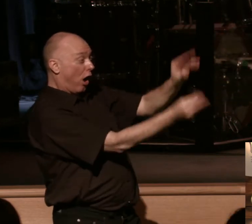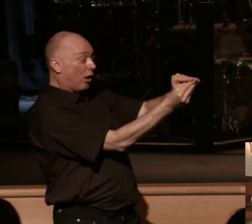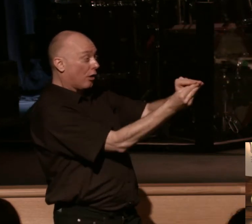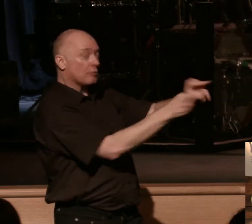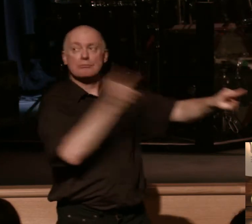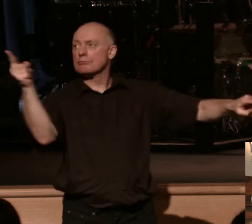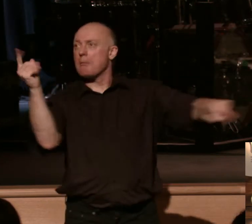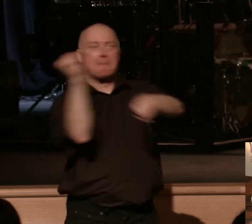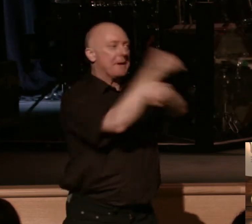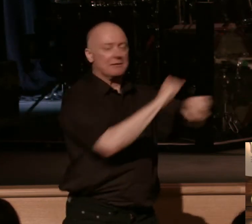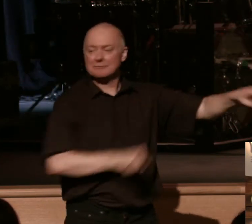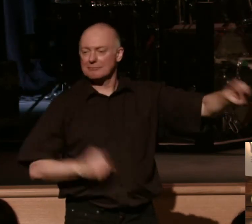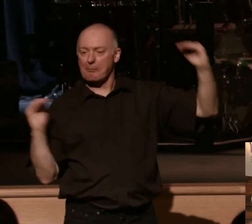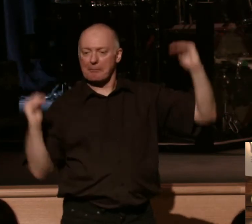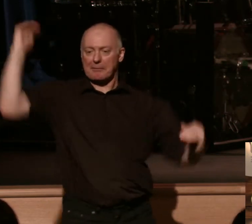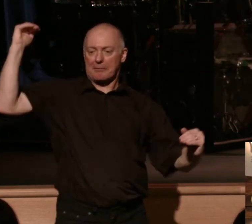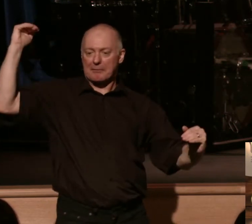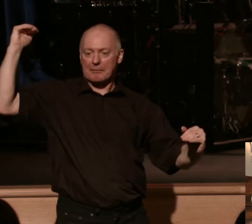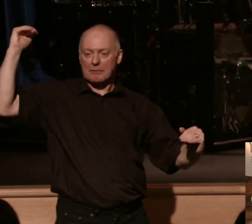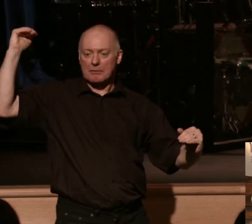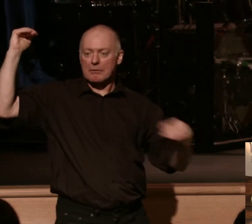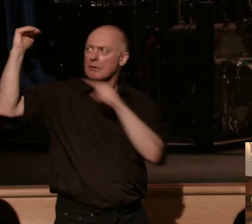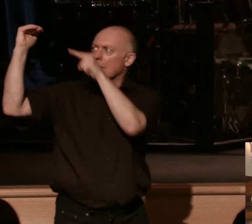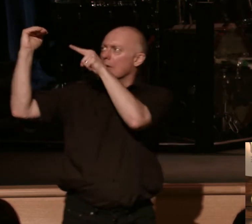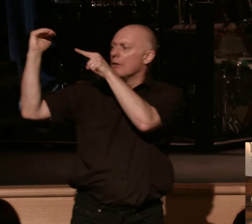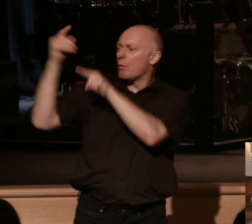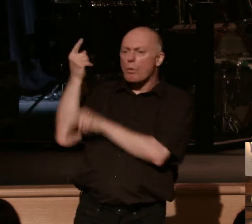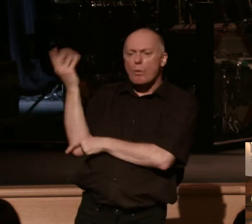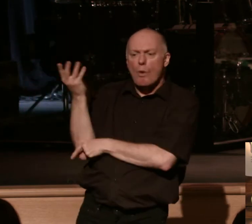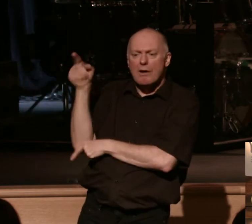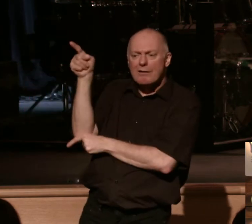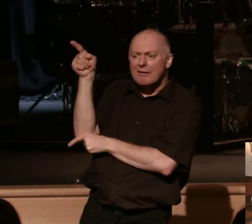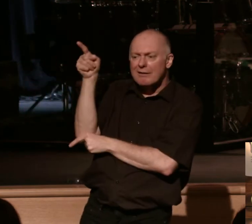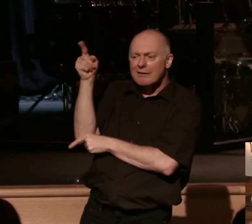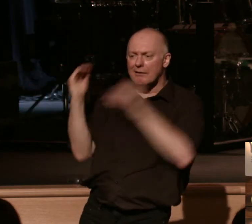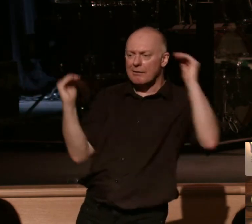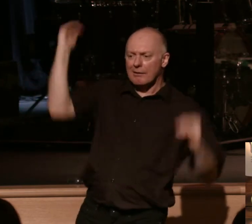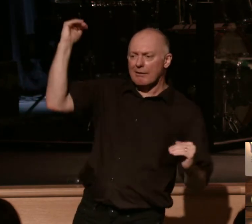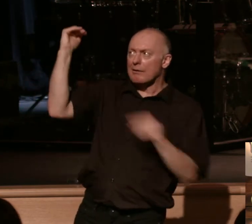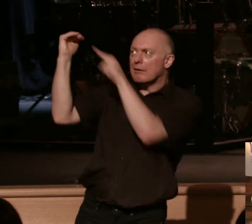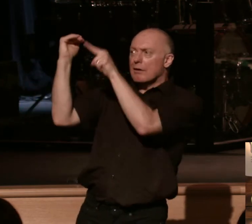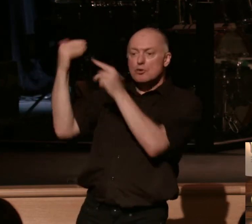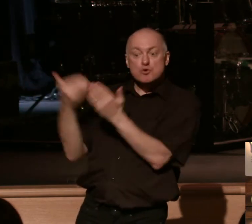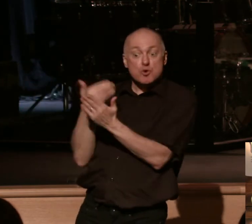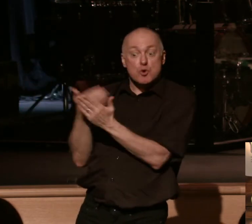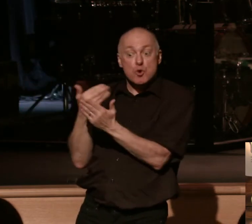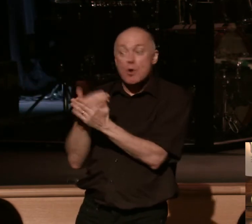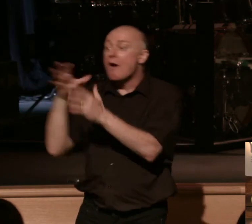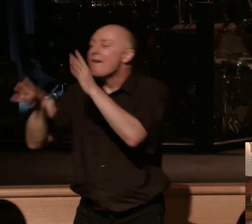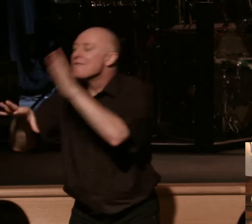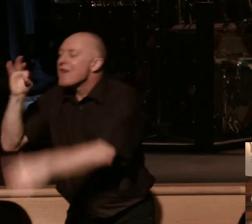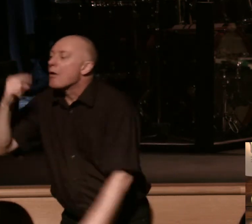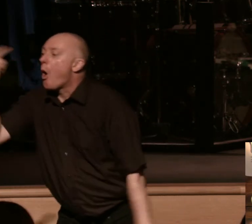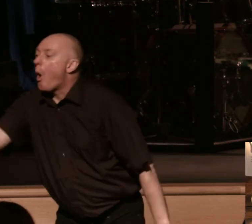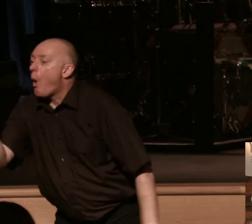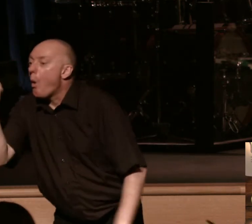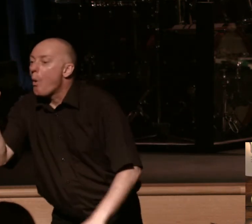There is a new like that. And the new that I just described to you, this new is found only in the